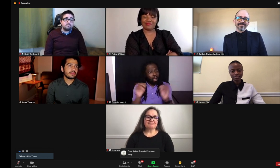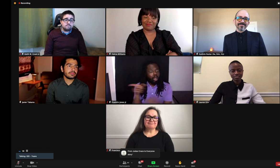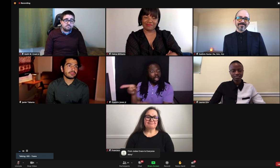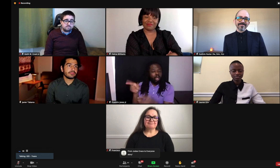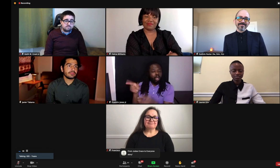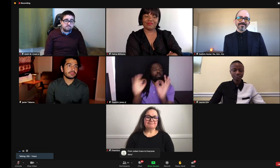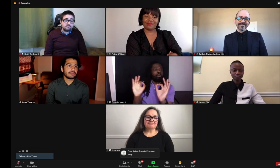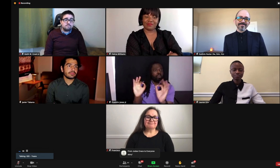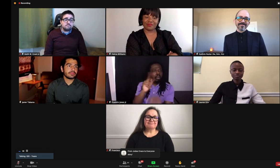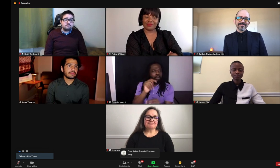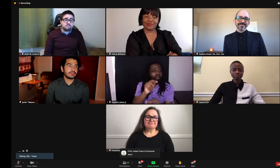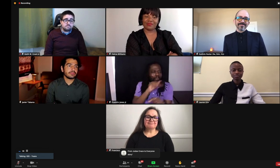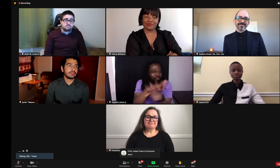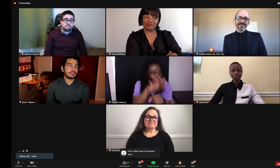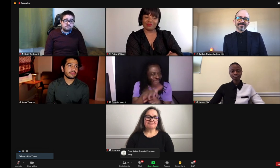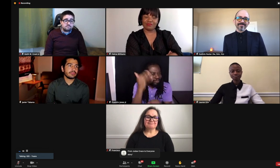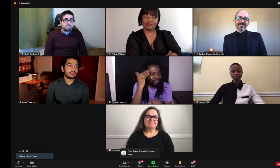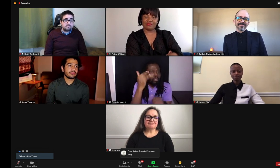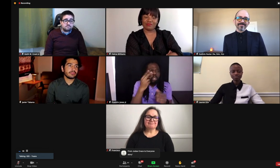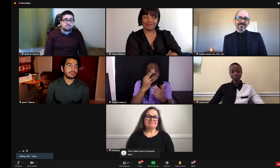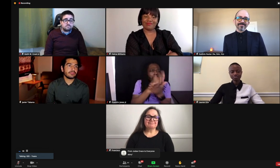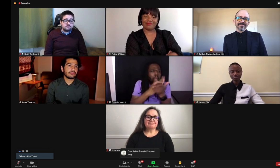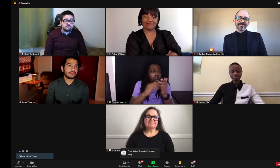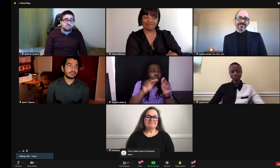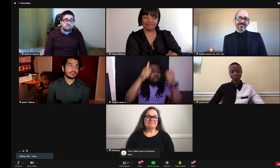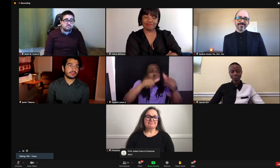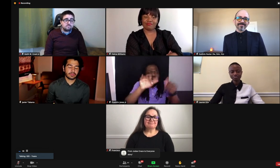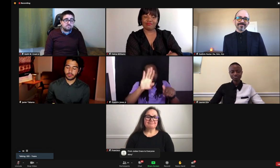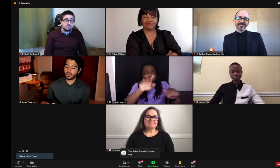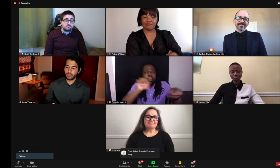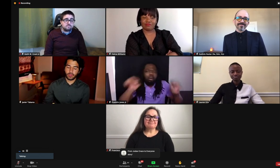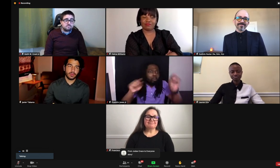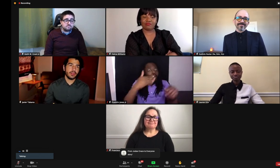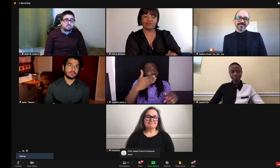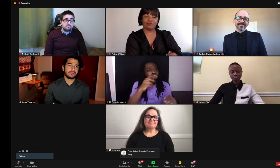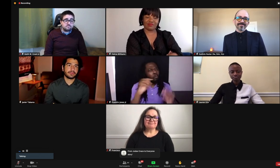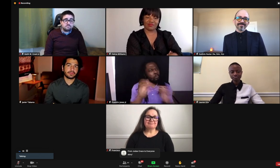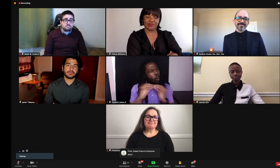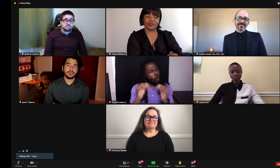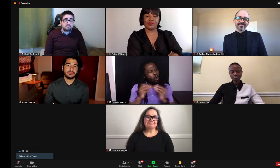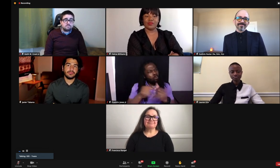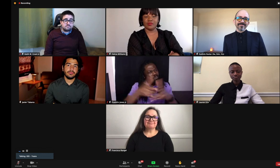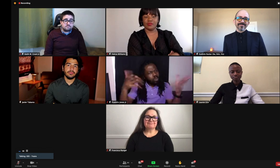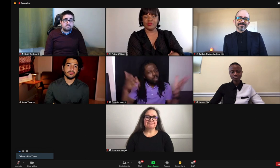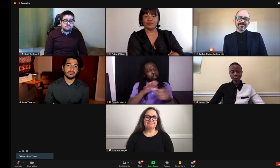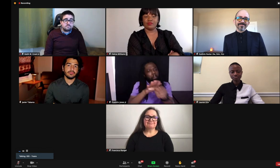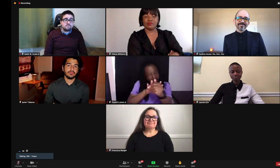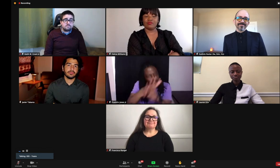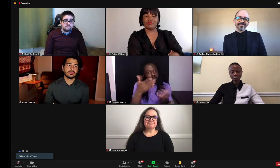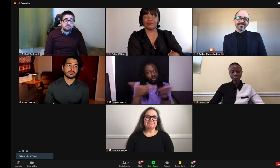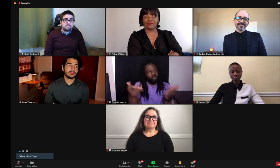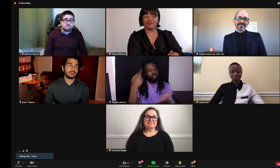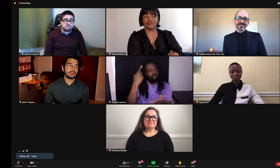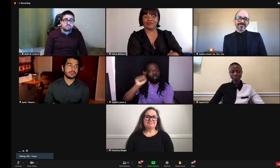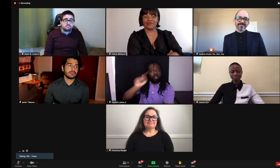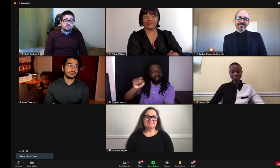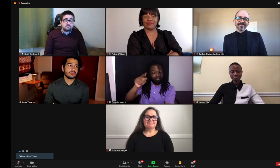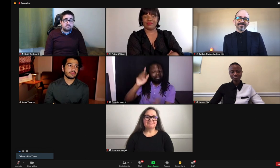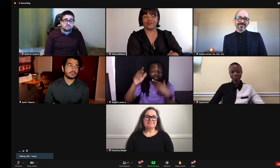books. You know, otherwise, there's not that structured time that children have to get these kind of lessons and opportunity to practice sign language. So we want to